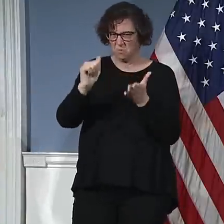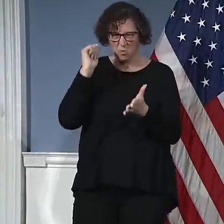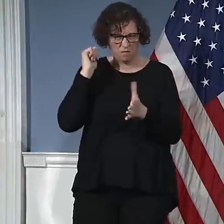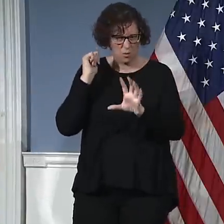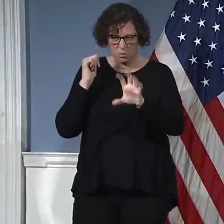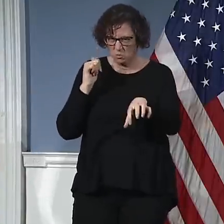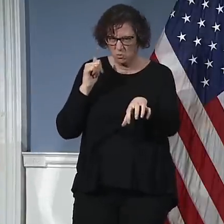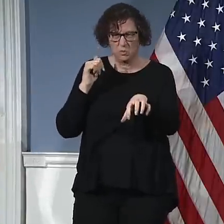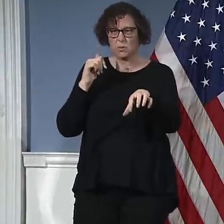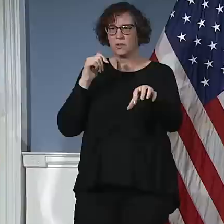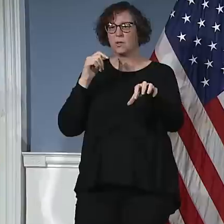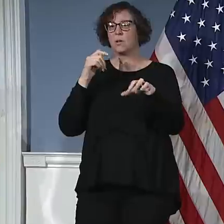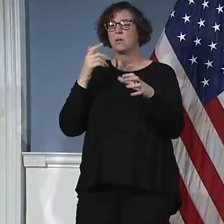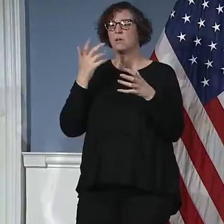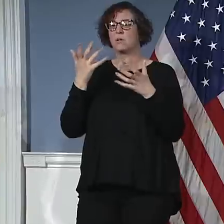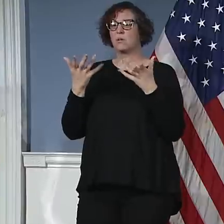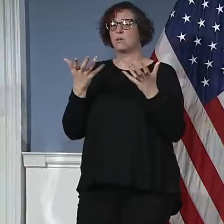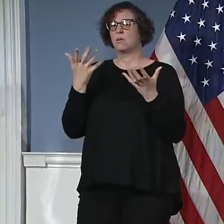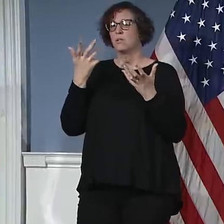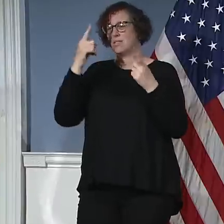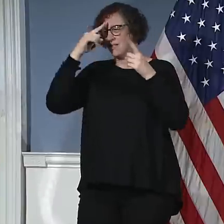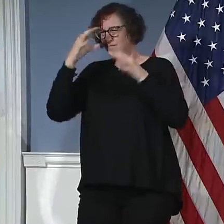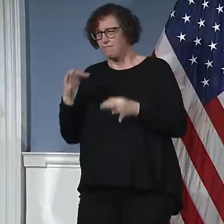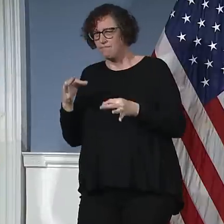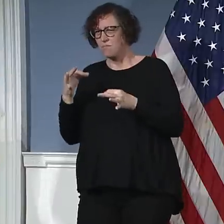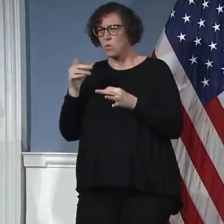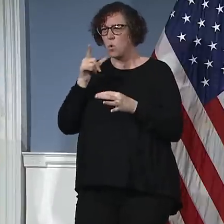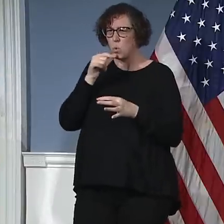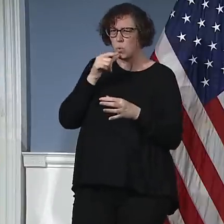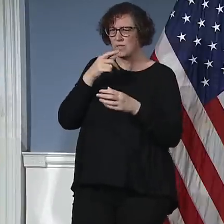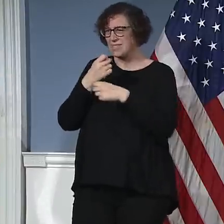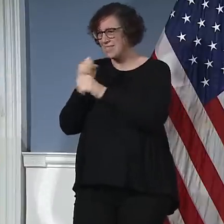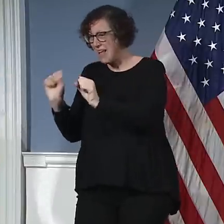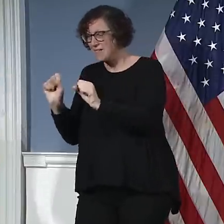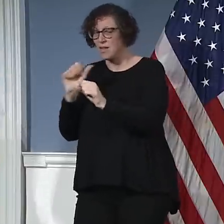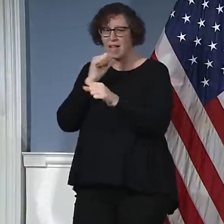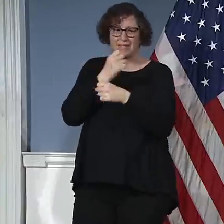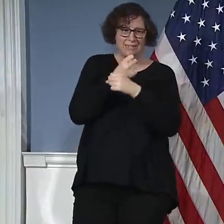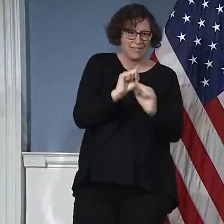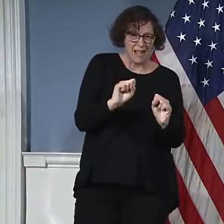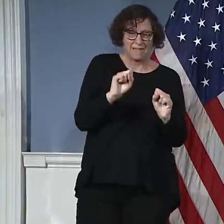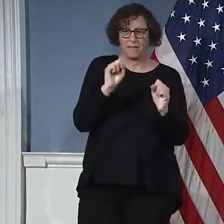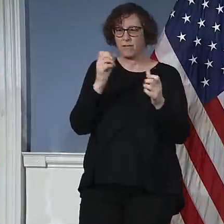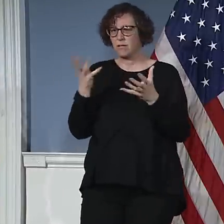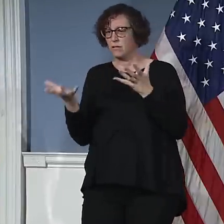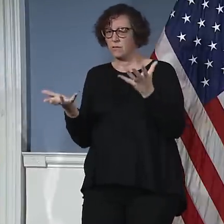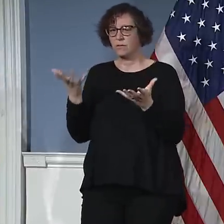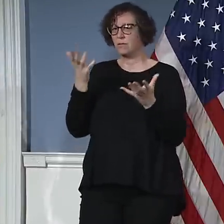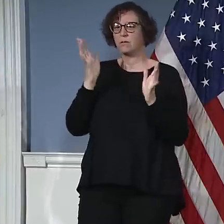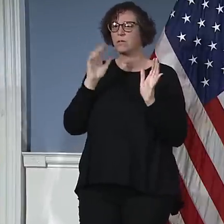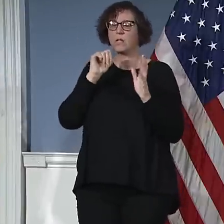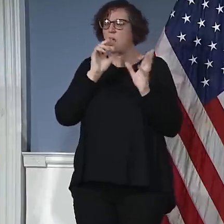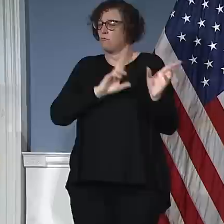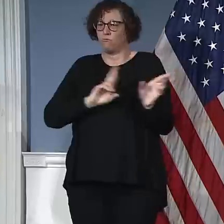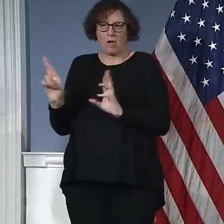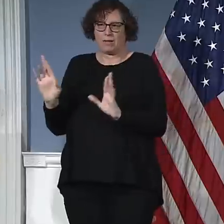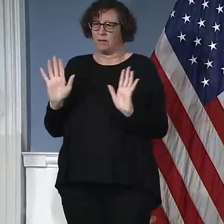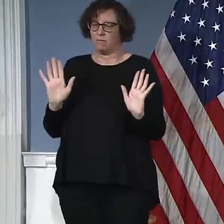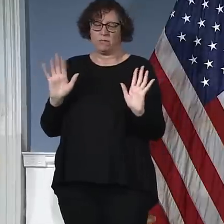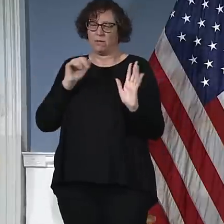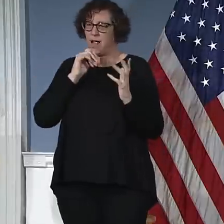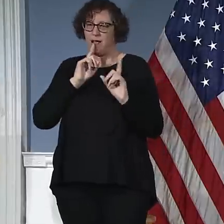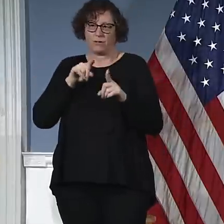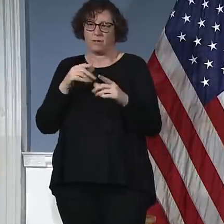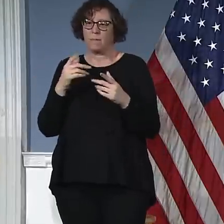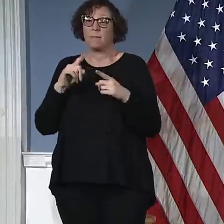about the fact that if we don't get more help, we're going to be in a situation where not everyone can get what they need. I think we have to keep